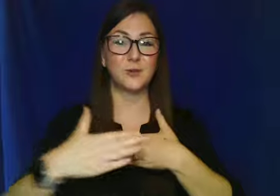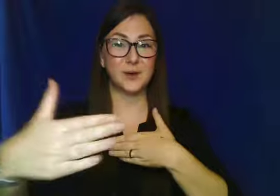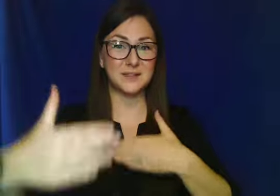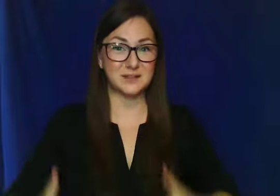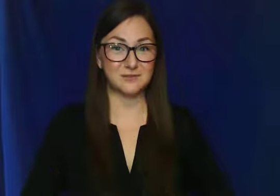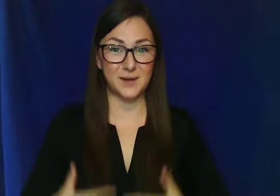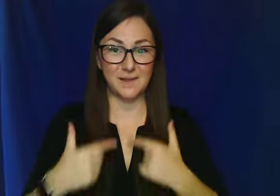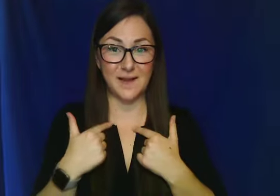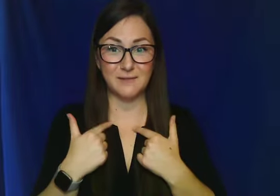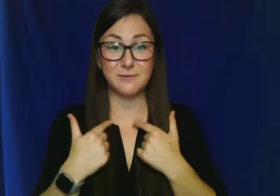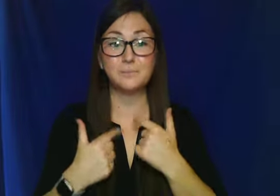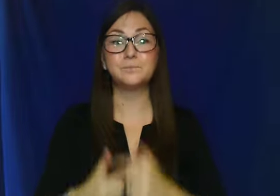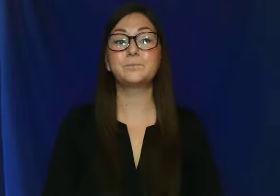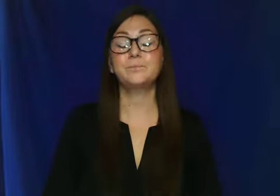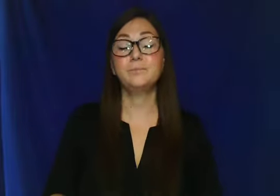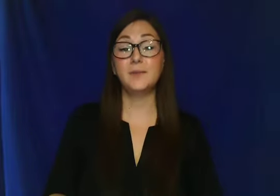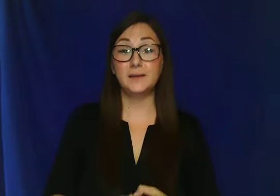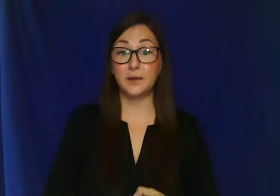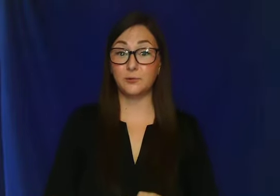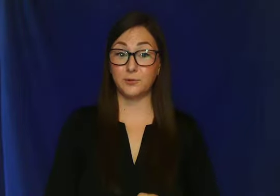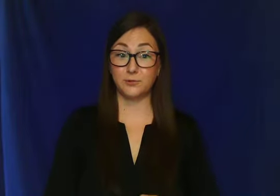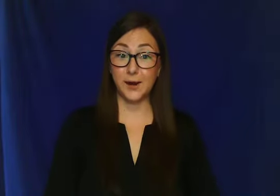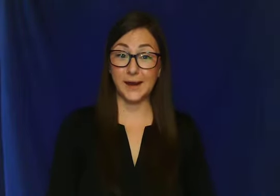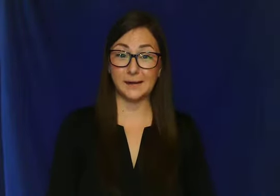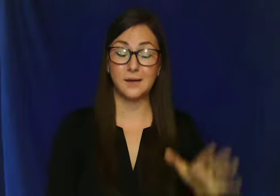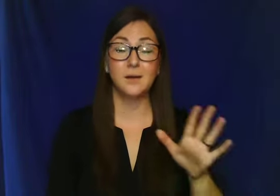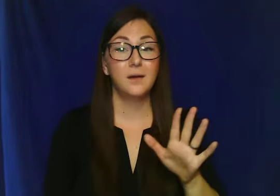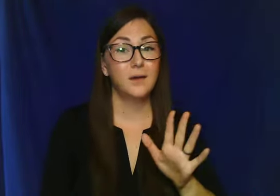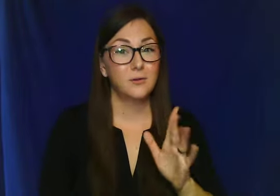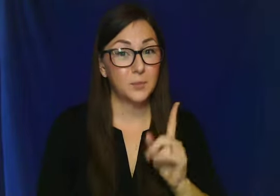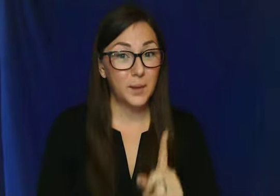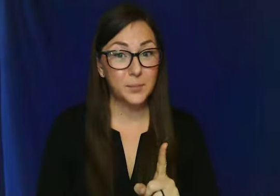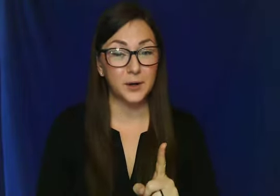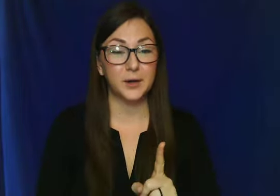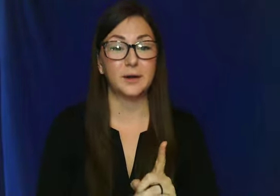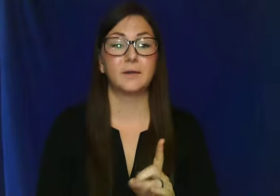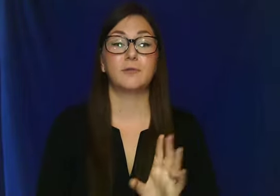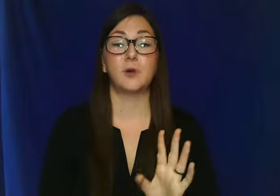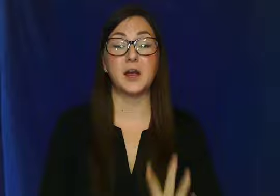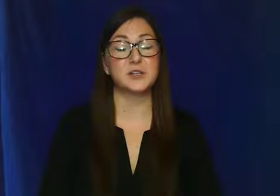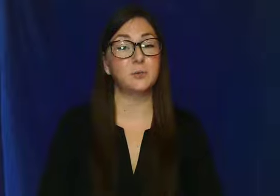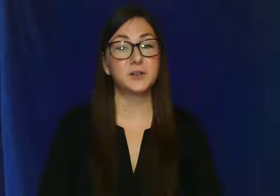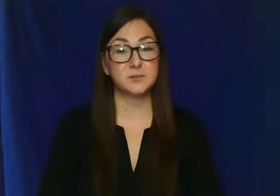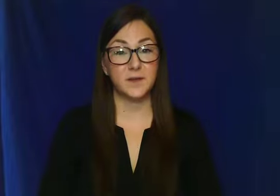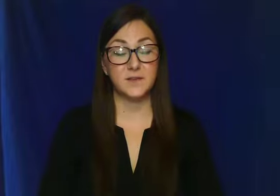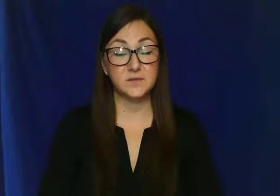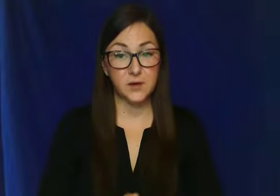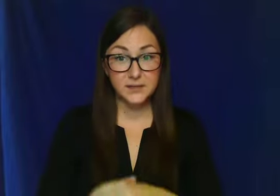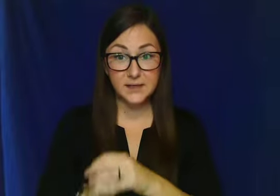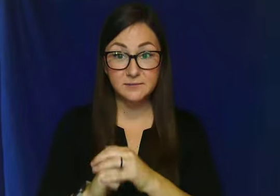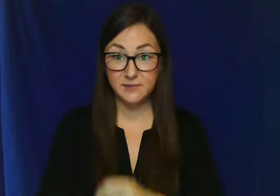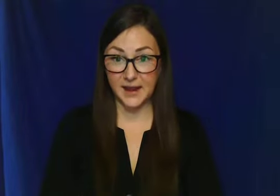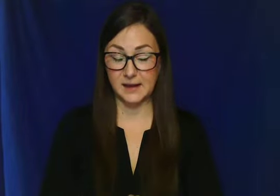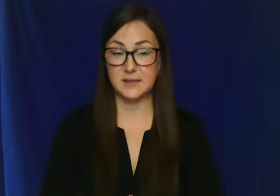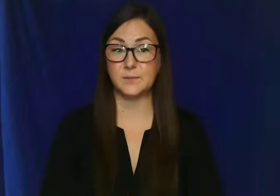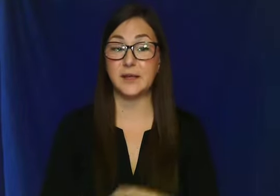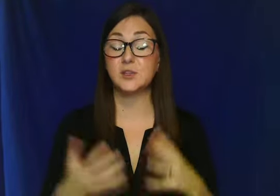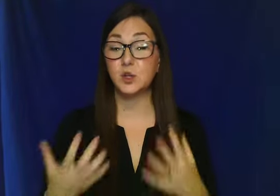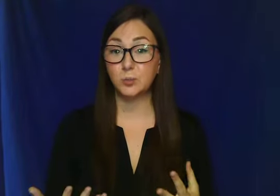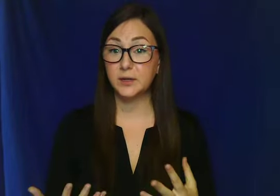the rest of my life. Now the refrain, remember, for I don't want to run this phrase in vain, is being interpreted